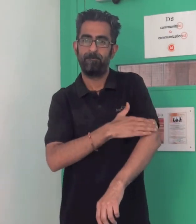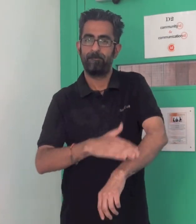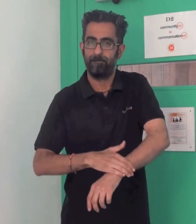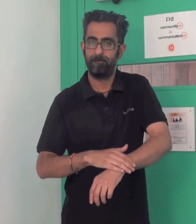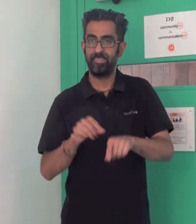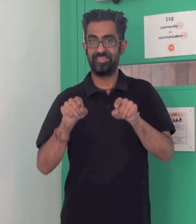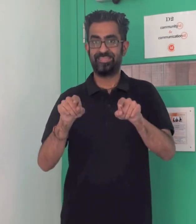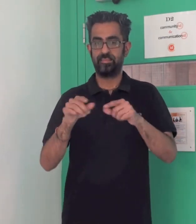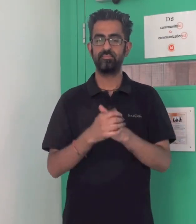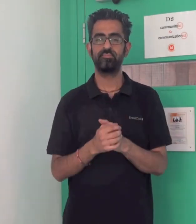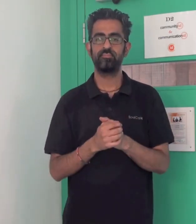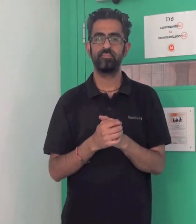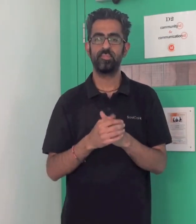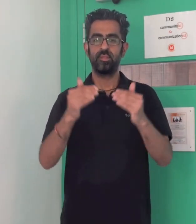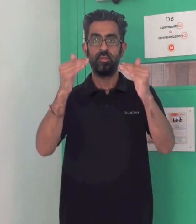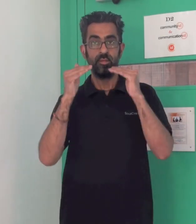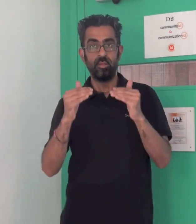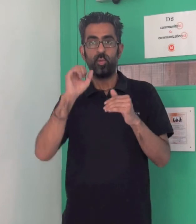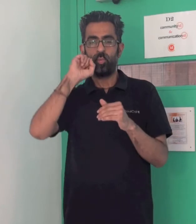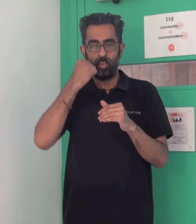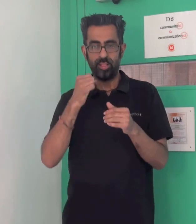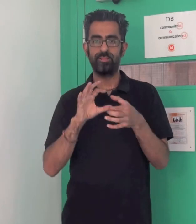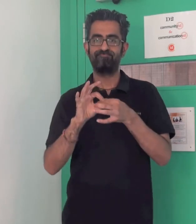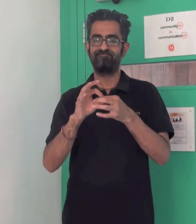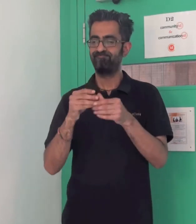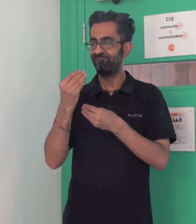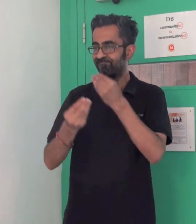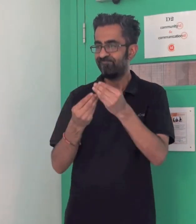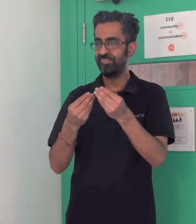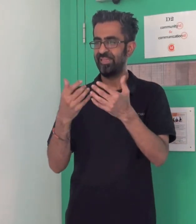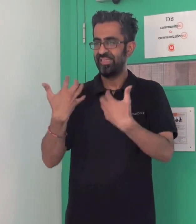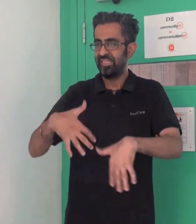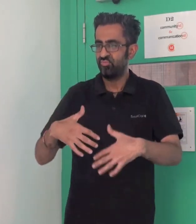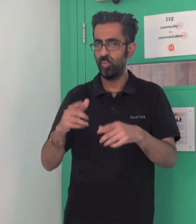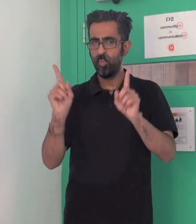So Daniel's workshop will be focusing on how to focus on issues that affect your limbs.